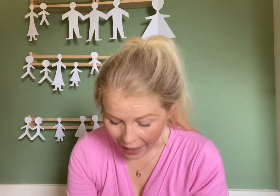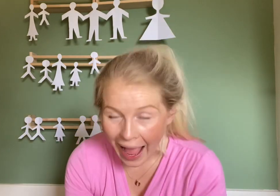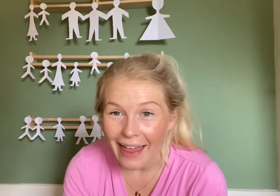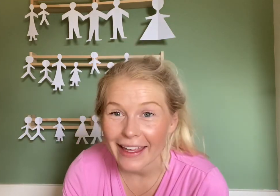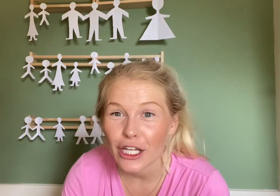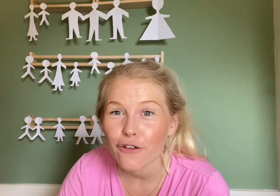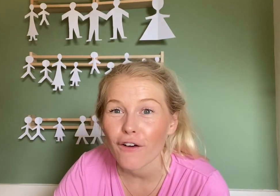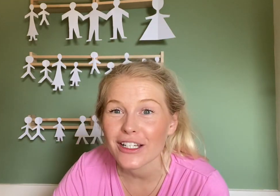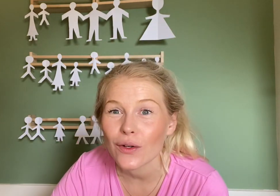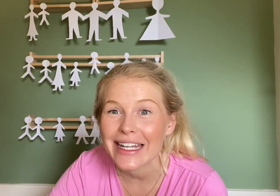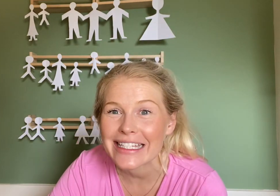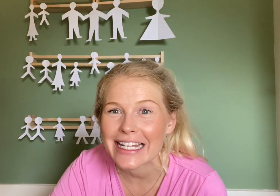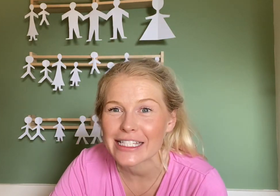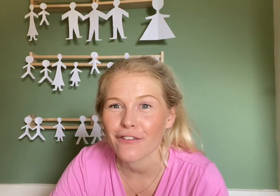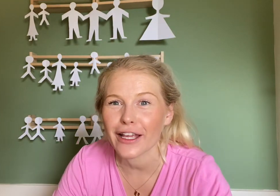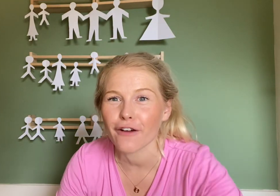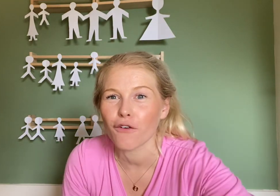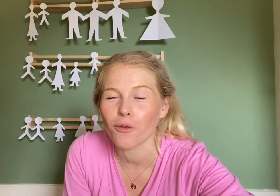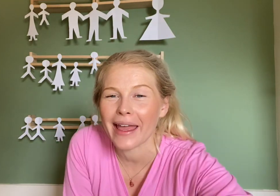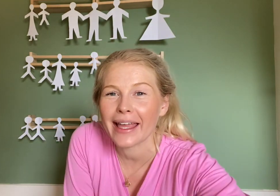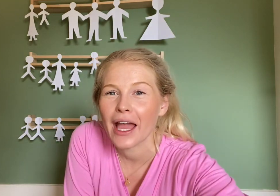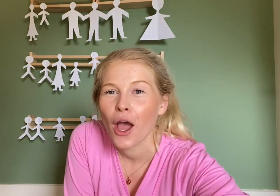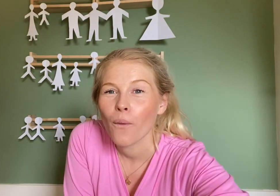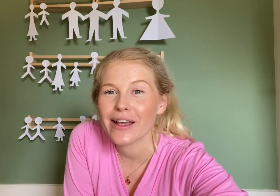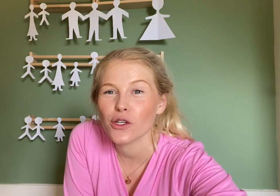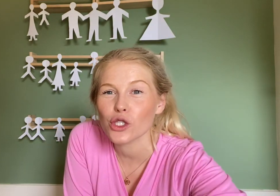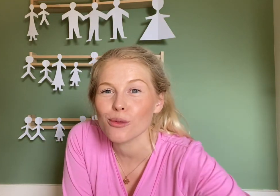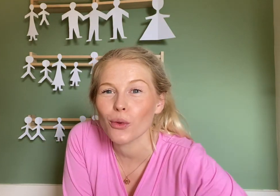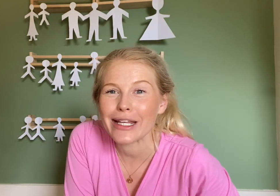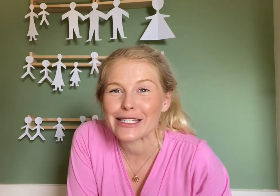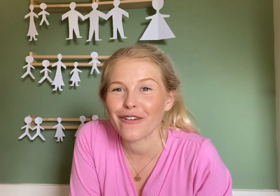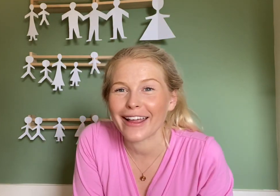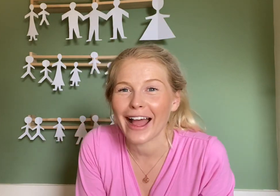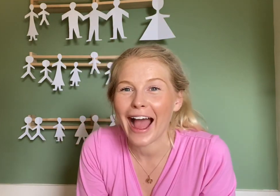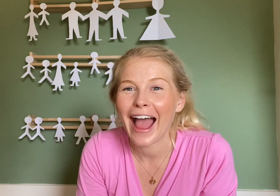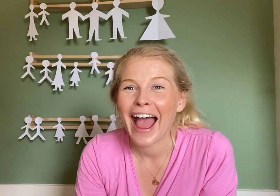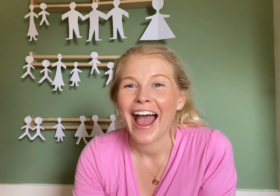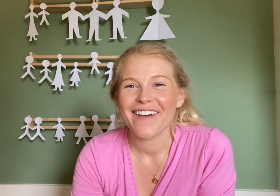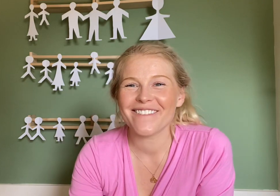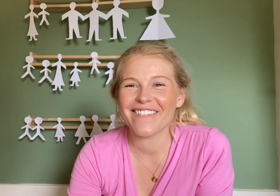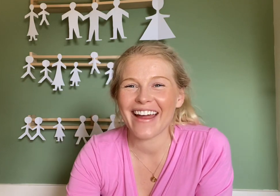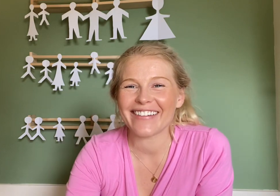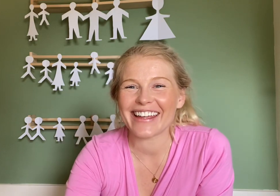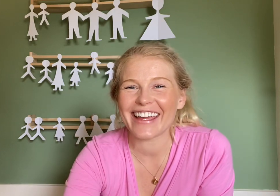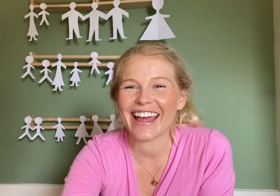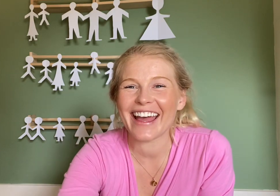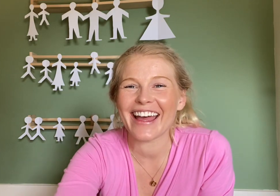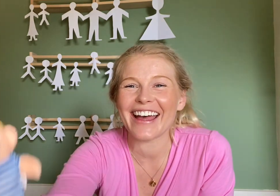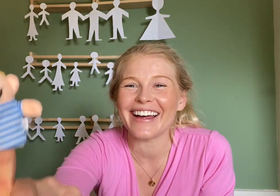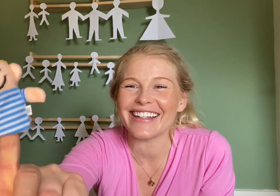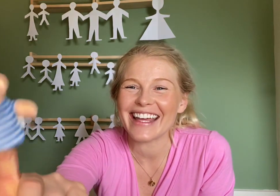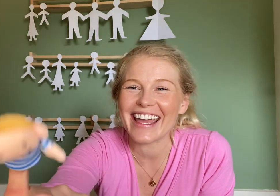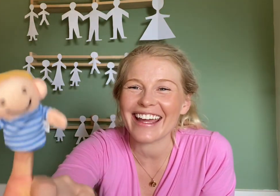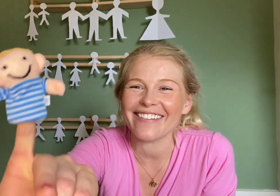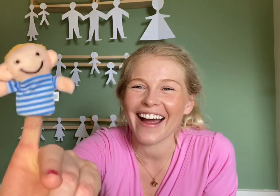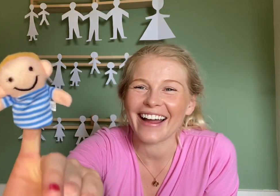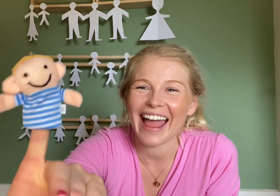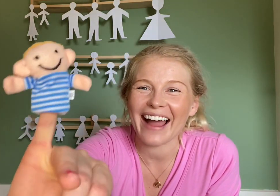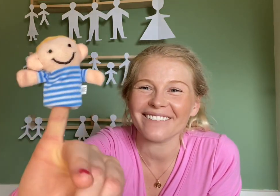And then can you find your littlest finger for me? Where's your smallest finger? Very good. Here I am,